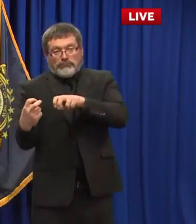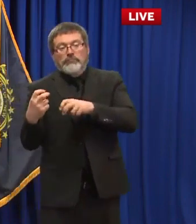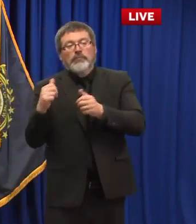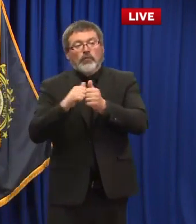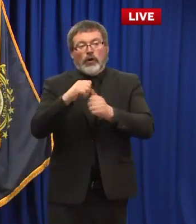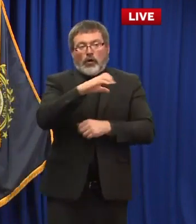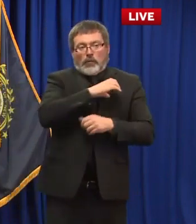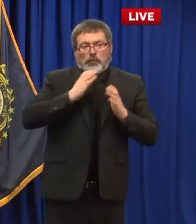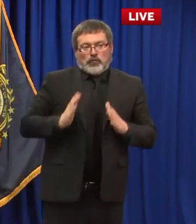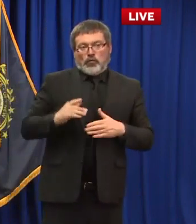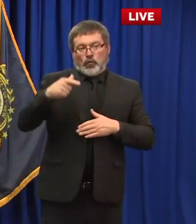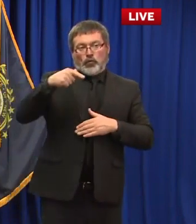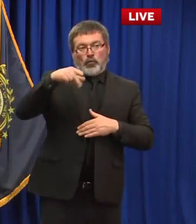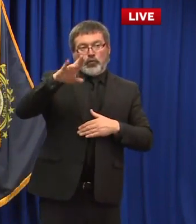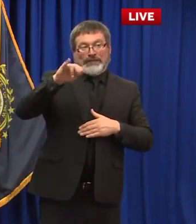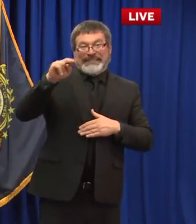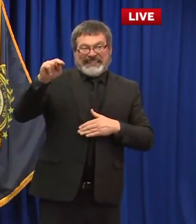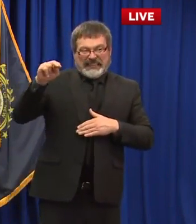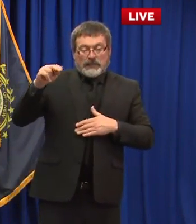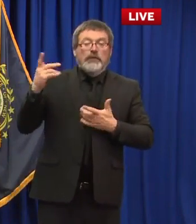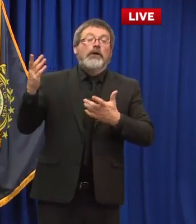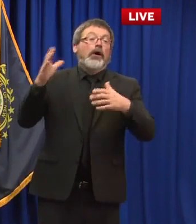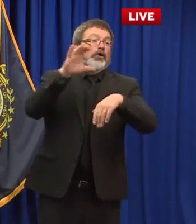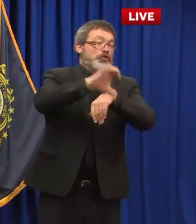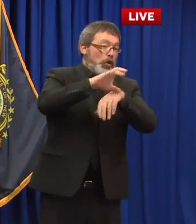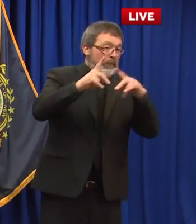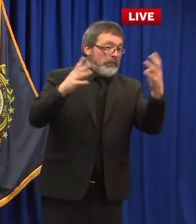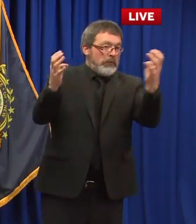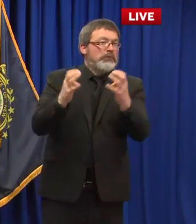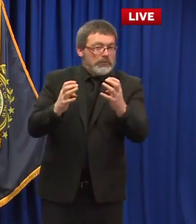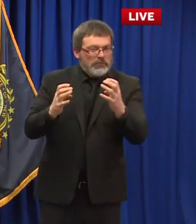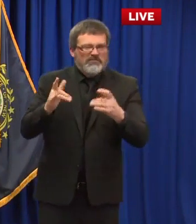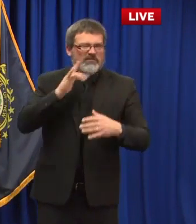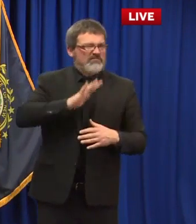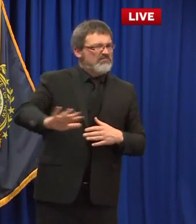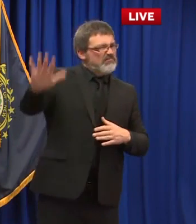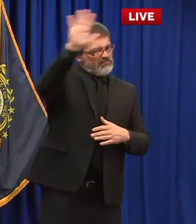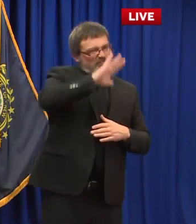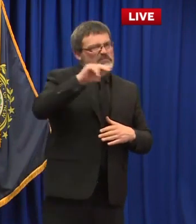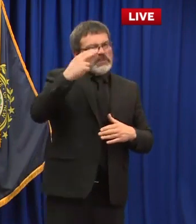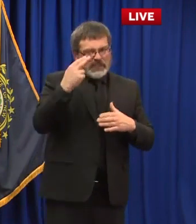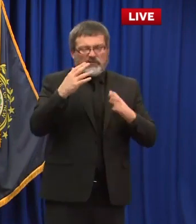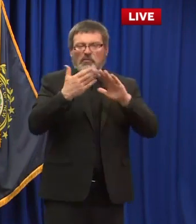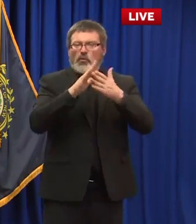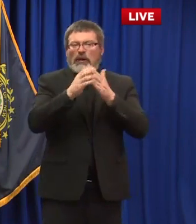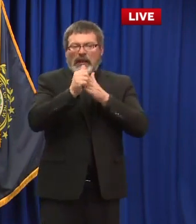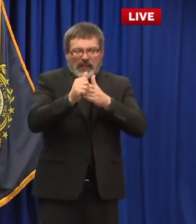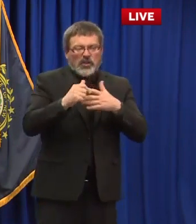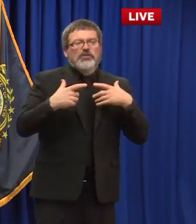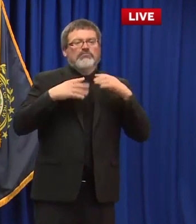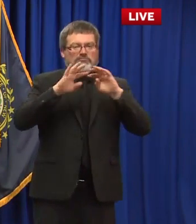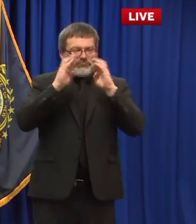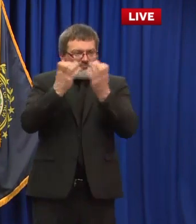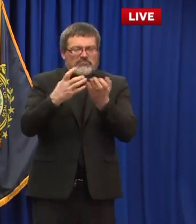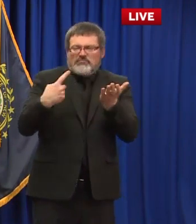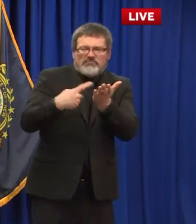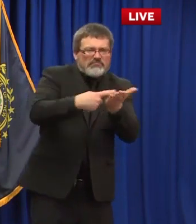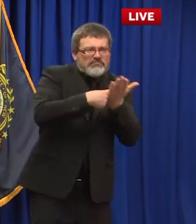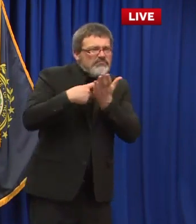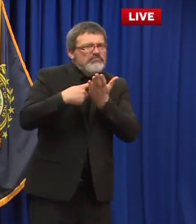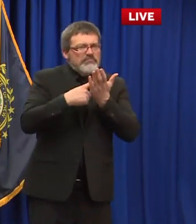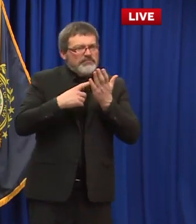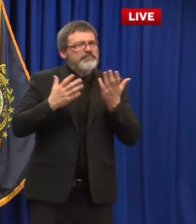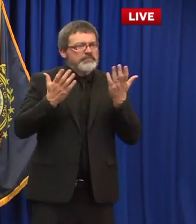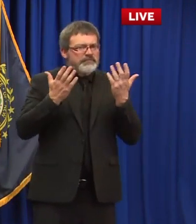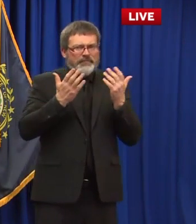churches and parishes across the state the community leaders if you will what we i think need to do if you go back